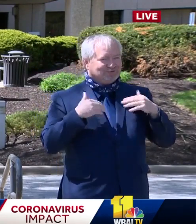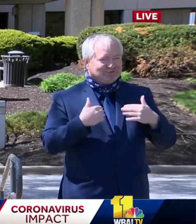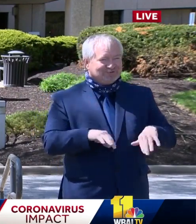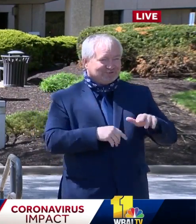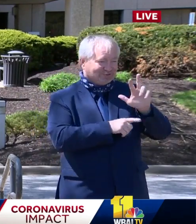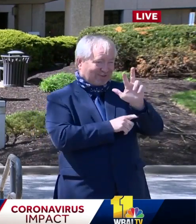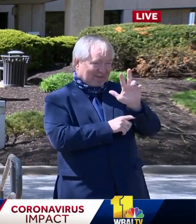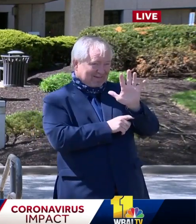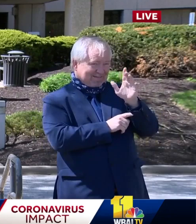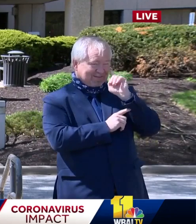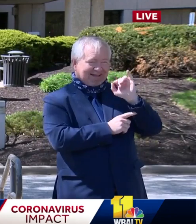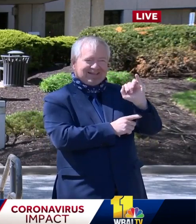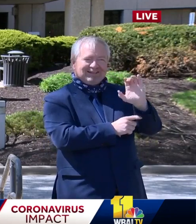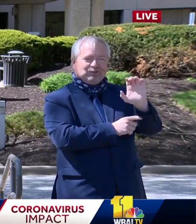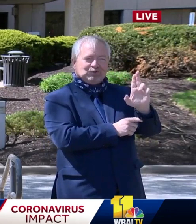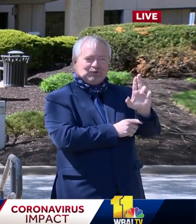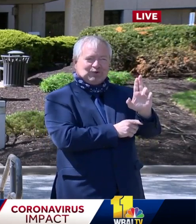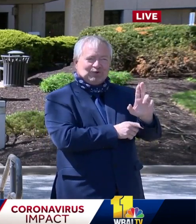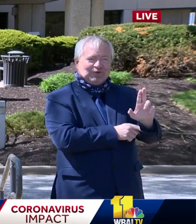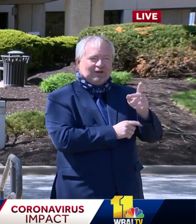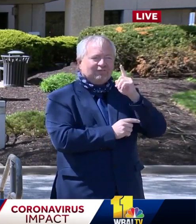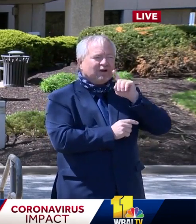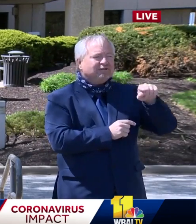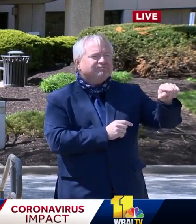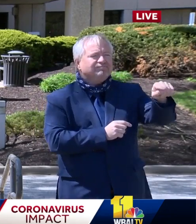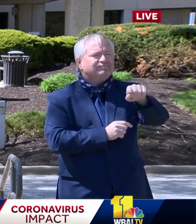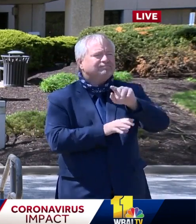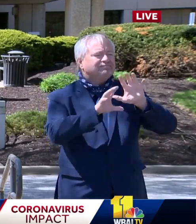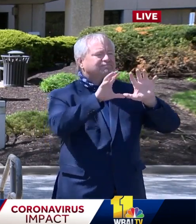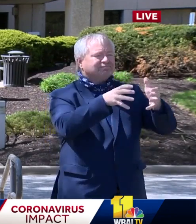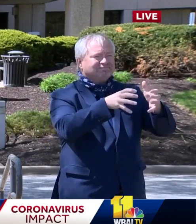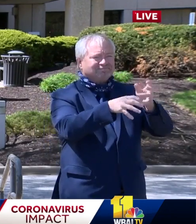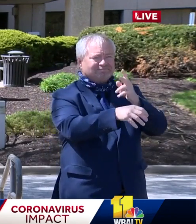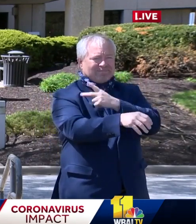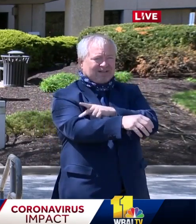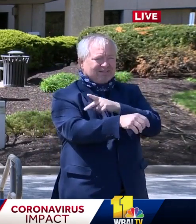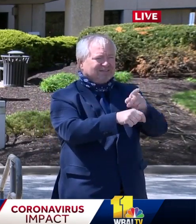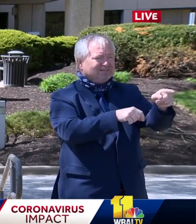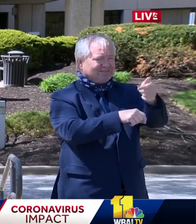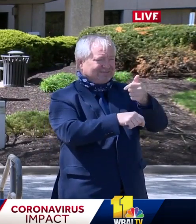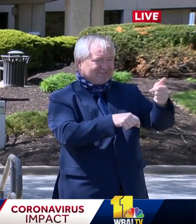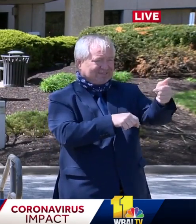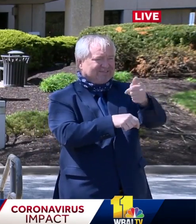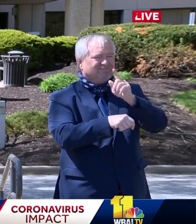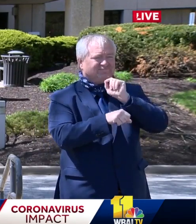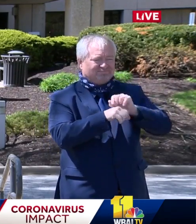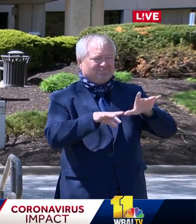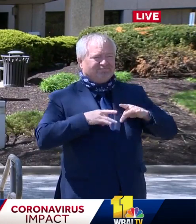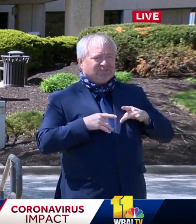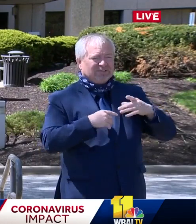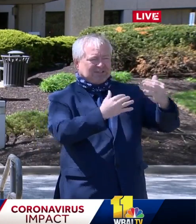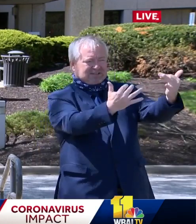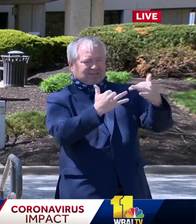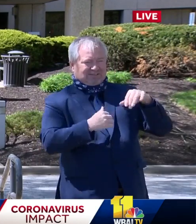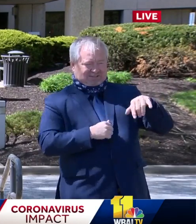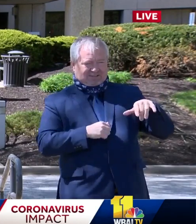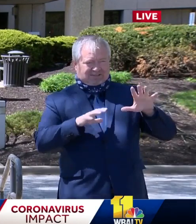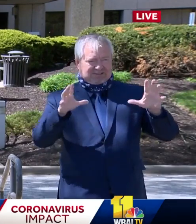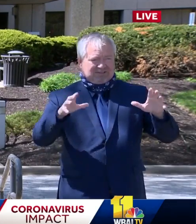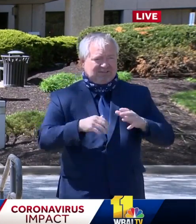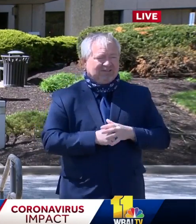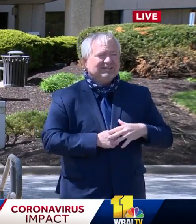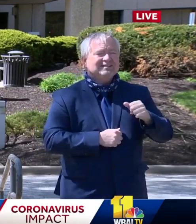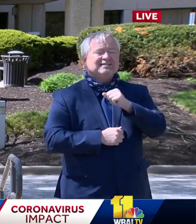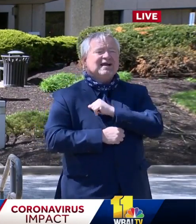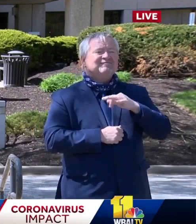to treat patients infected with COVID-19. The Laurel Medical Center is being staffed by nearly 400